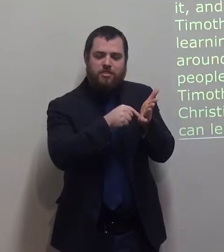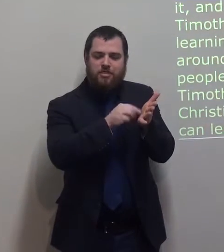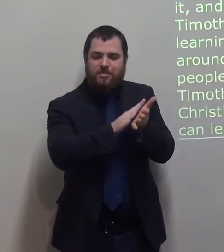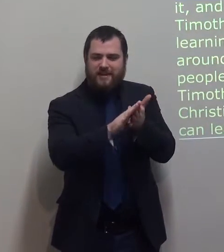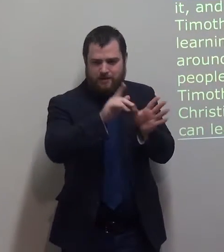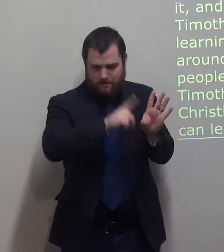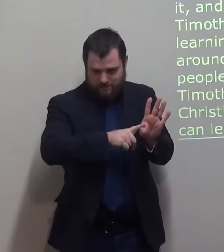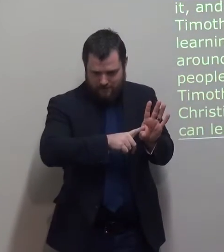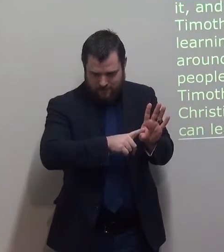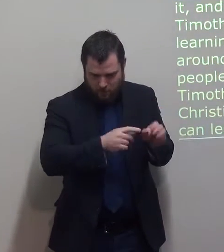Take a letter.